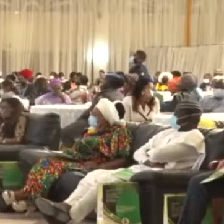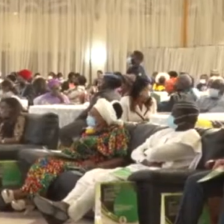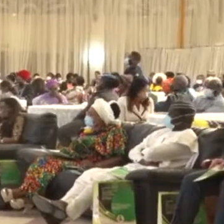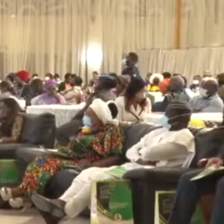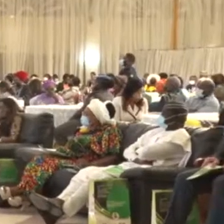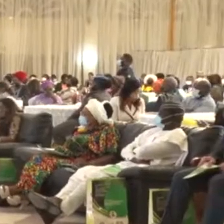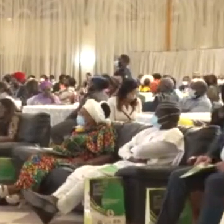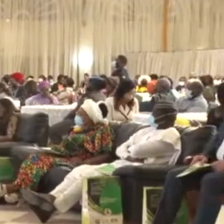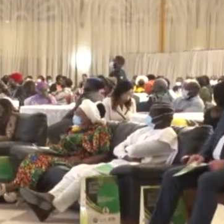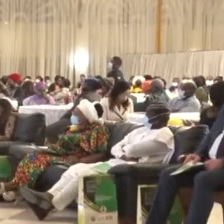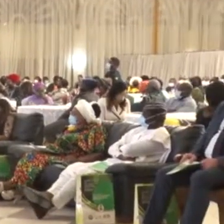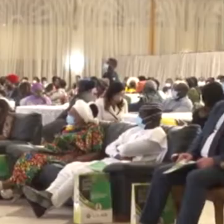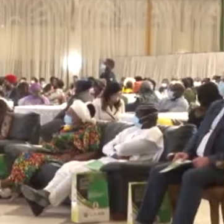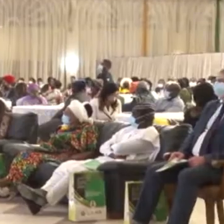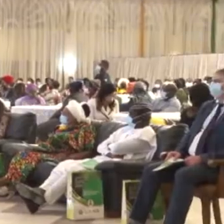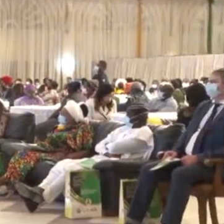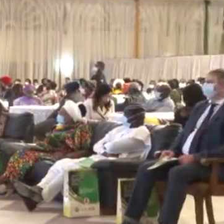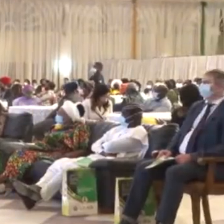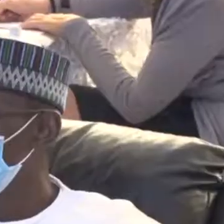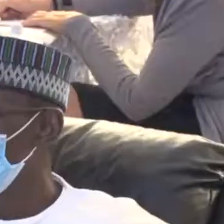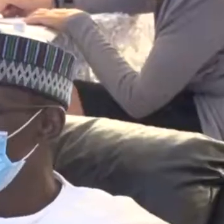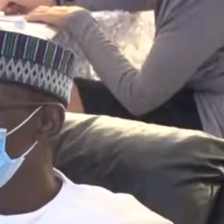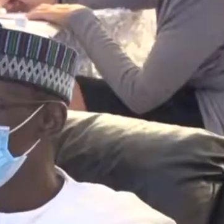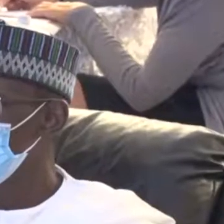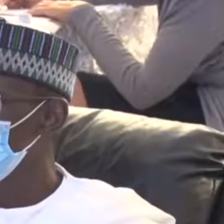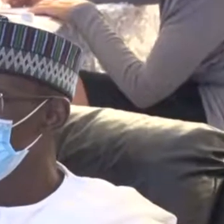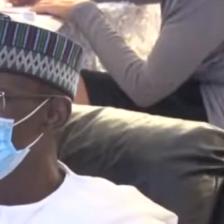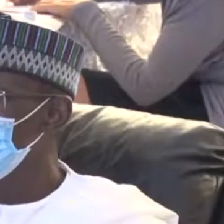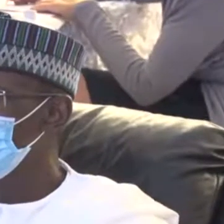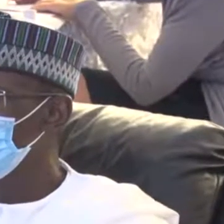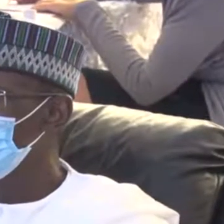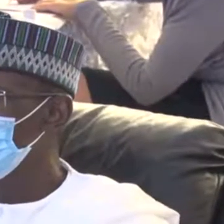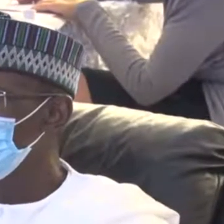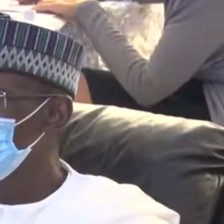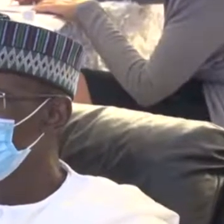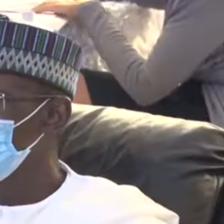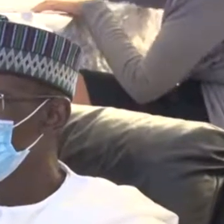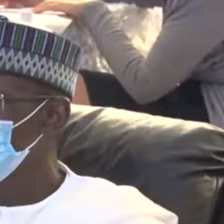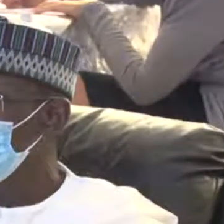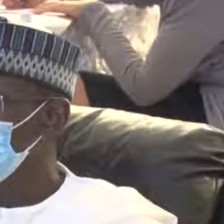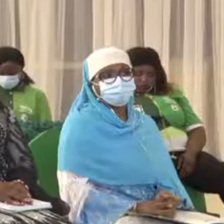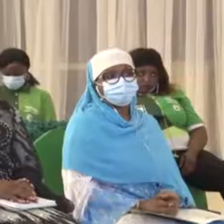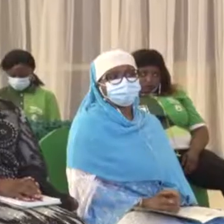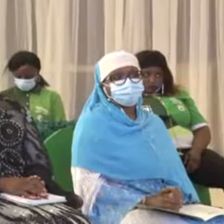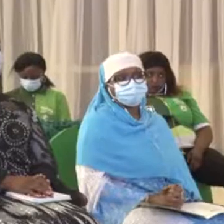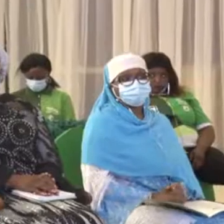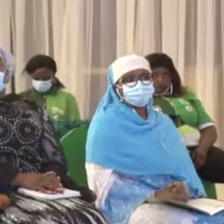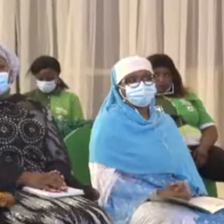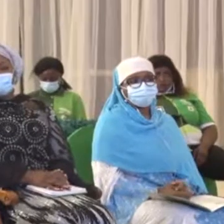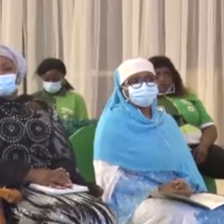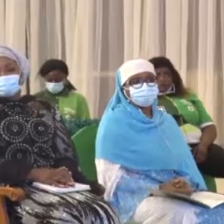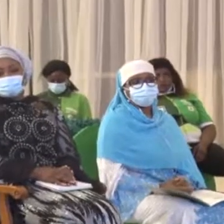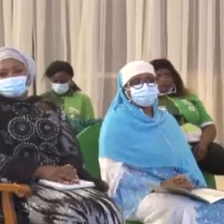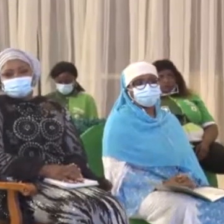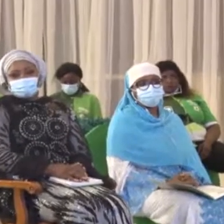is need to drum support from the AU system and other international partners to address below-average performances, challenges and chances